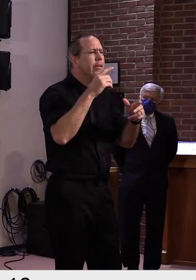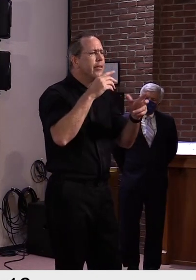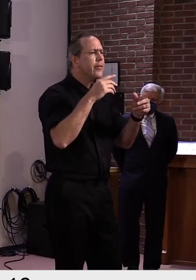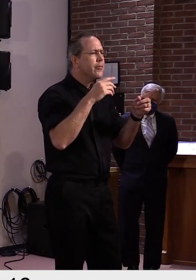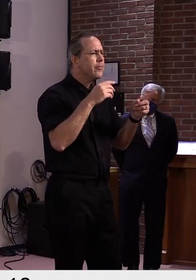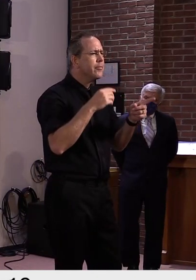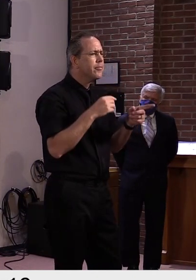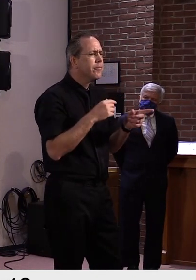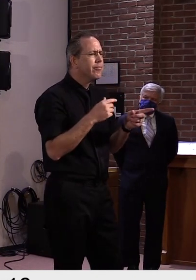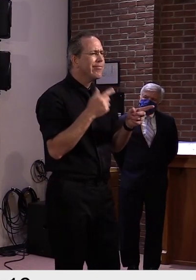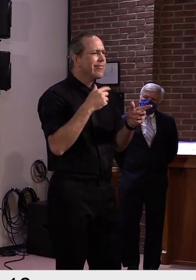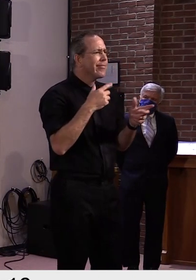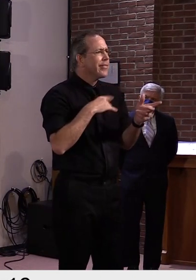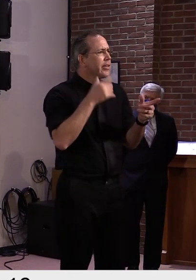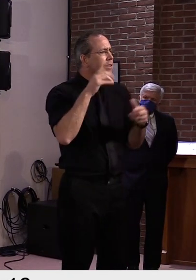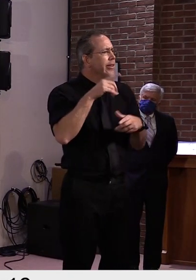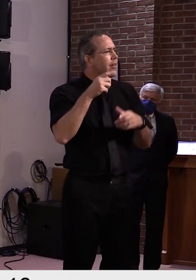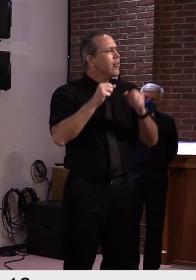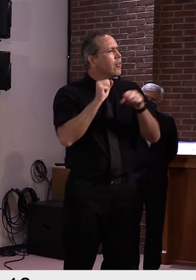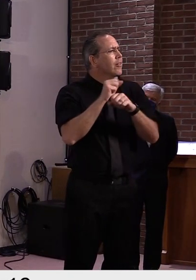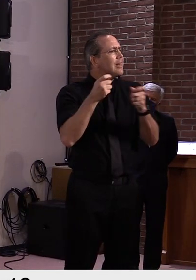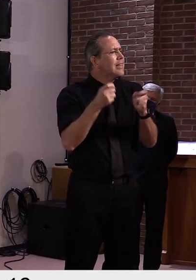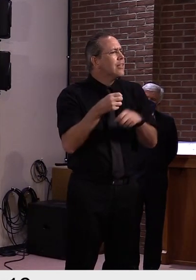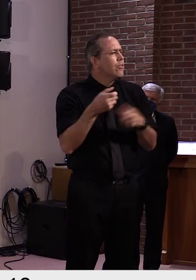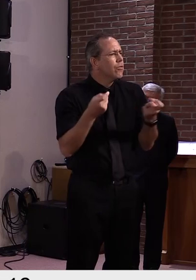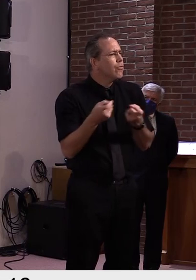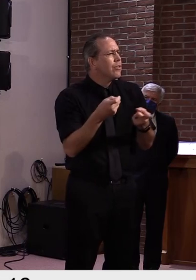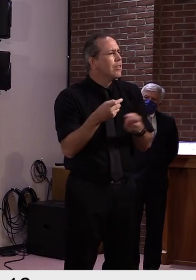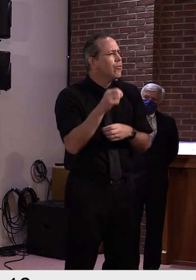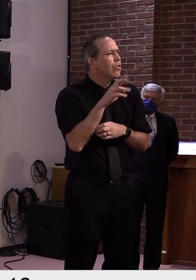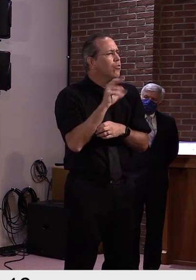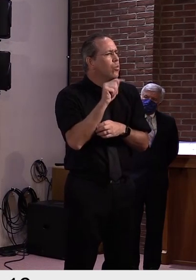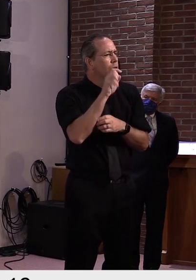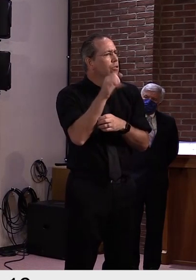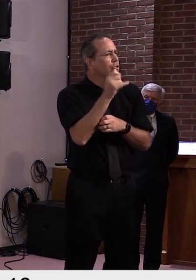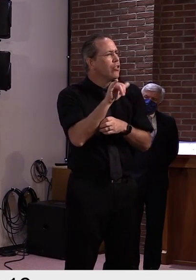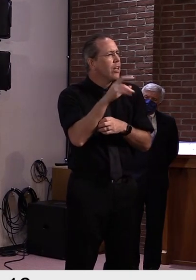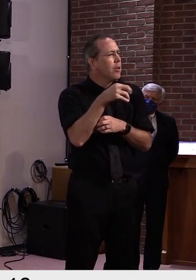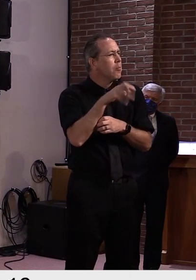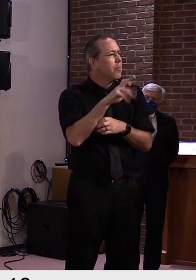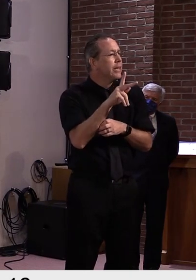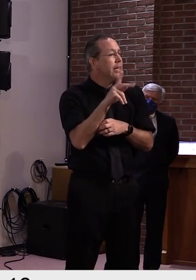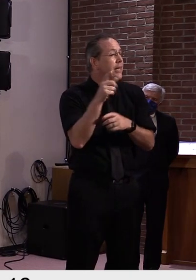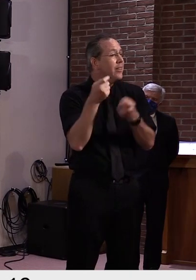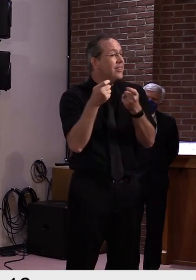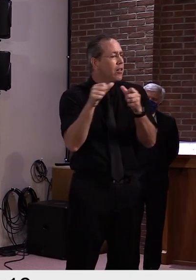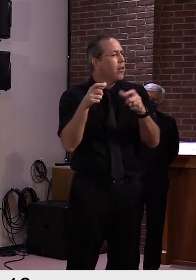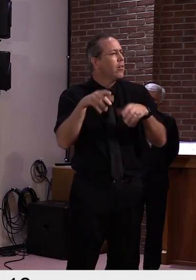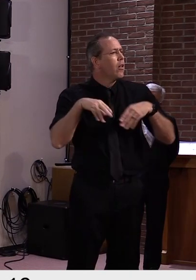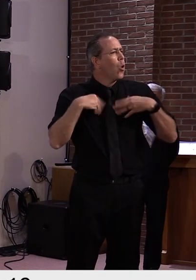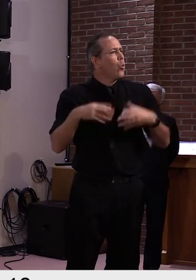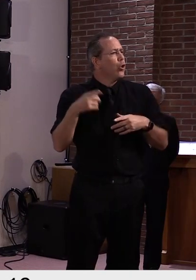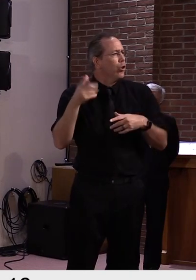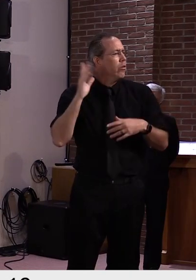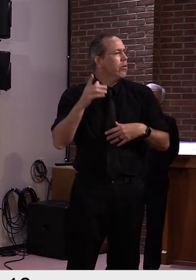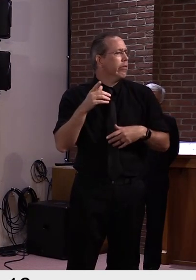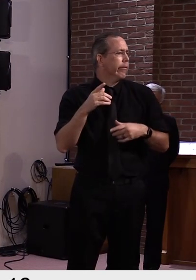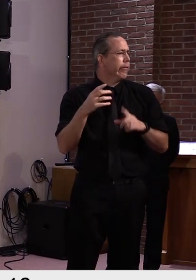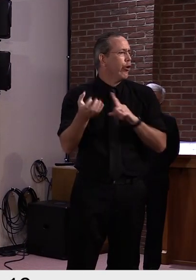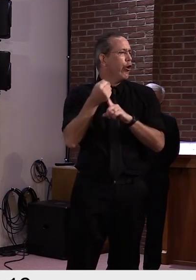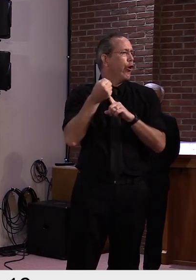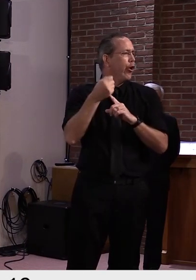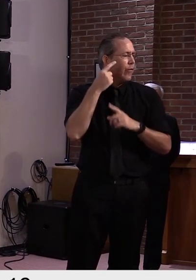time. Um, but, uh, in some respects, uh, maybe we all knew, uh, that he was guilty, uh, and he finally admitted